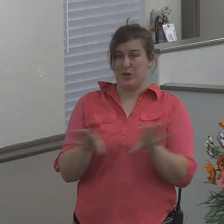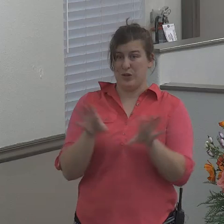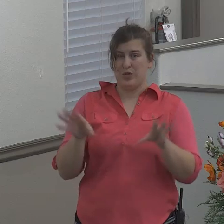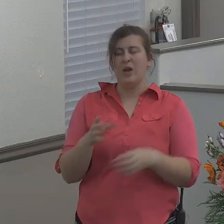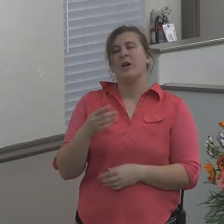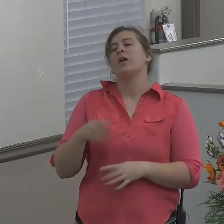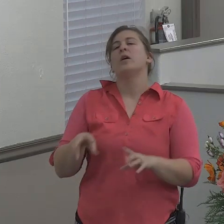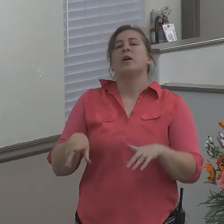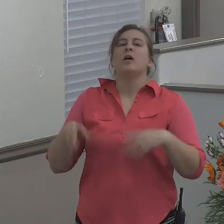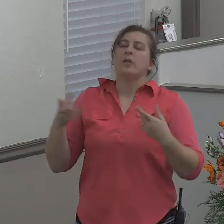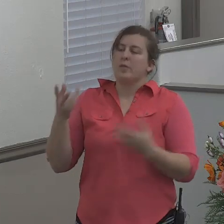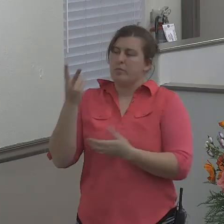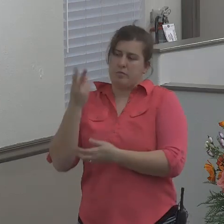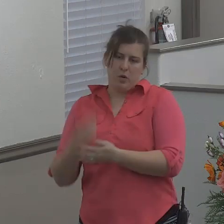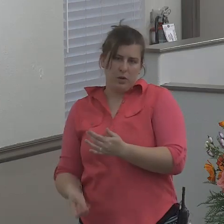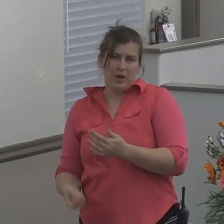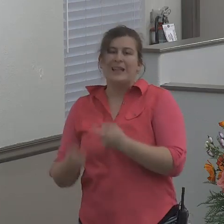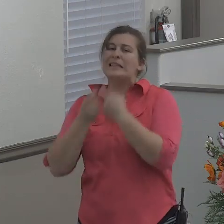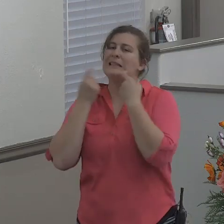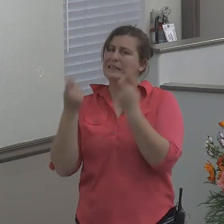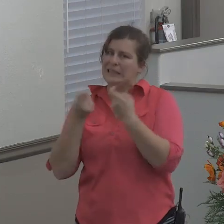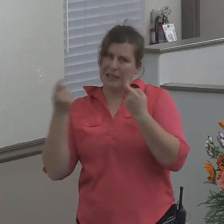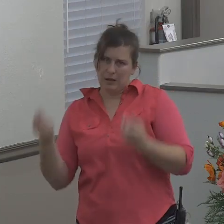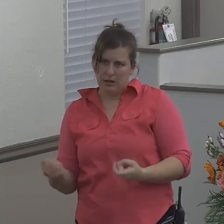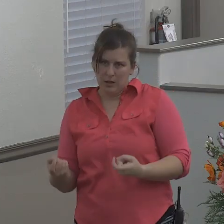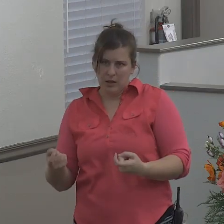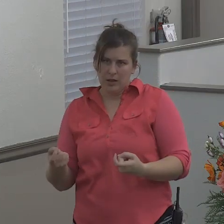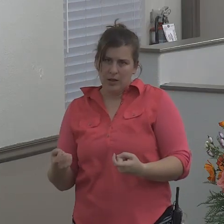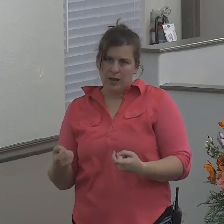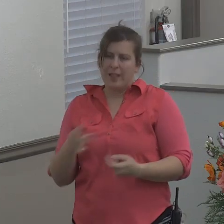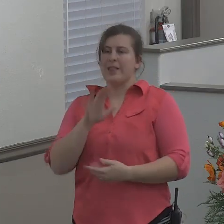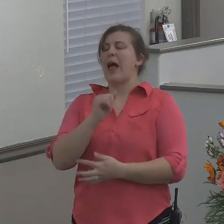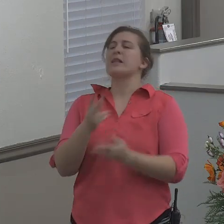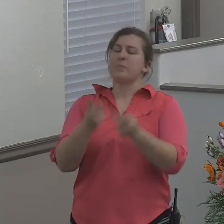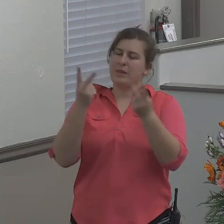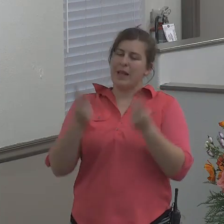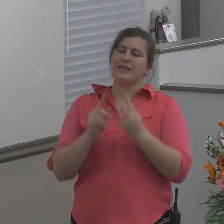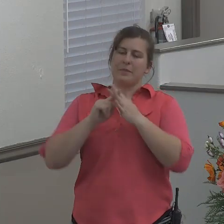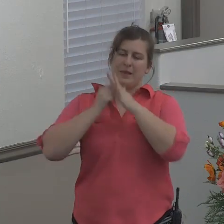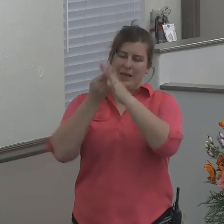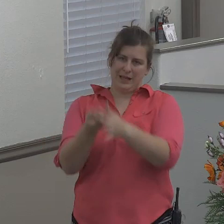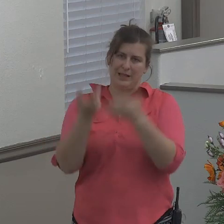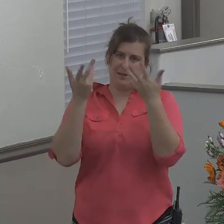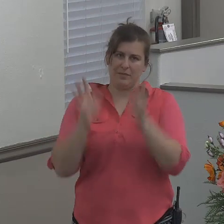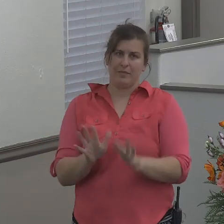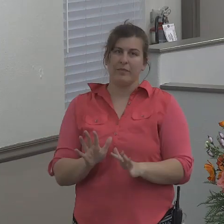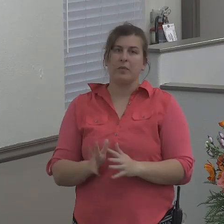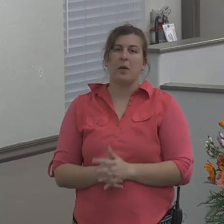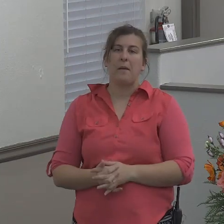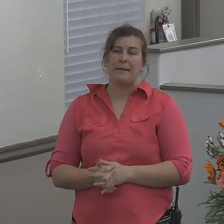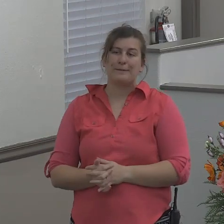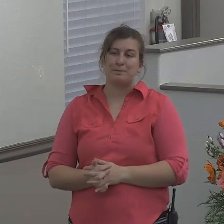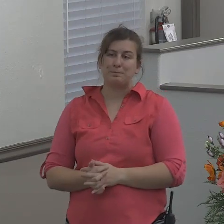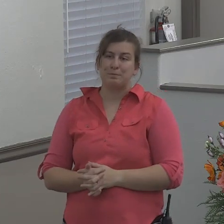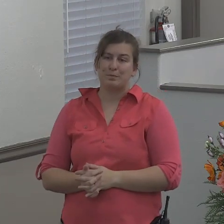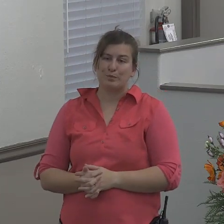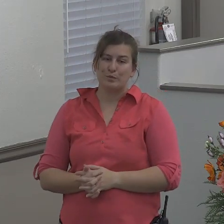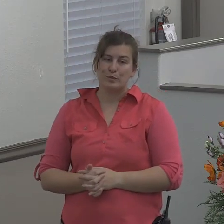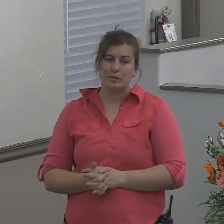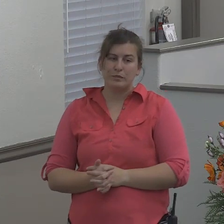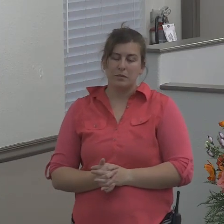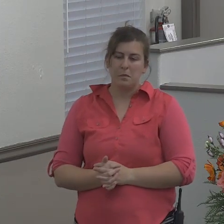understand that sin is where it all starts. Sin is the beginning of running away.